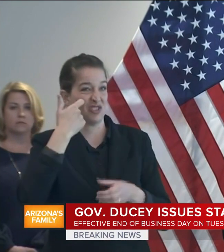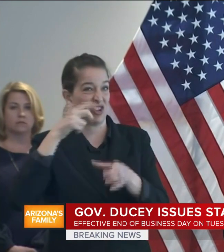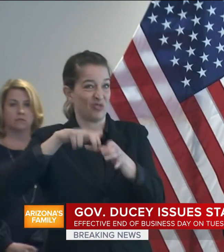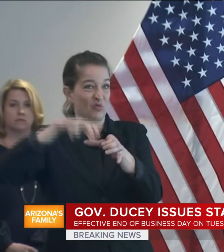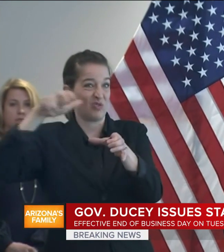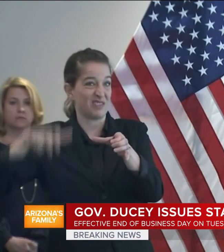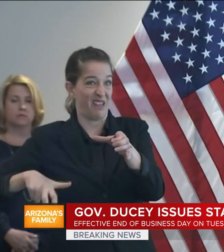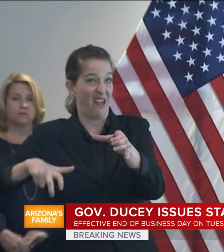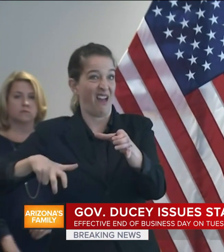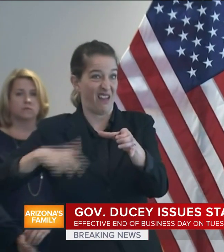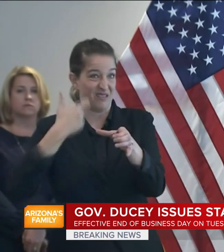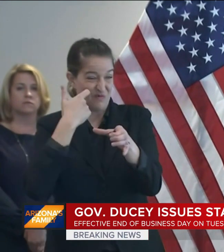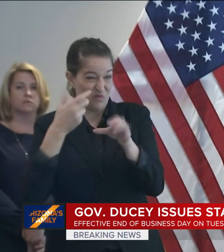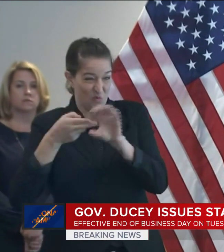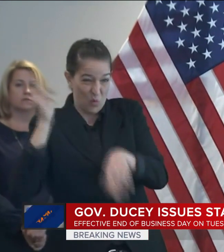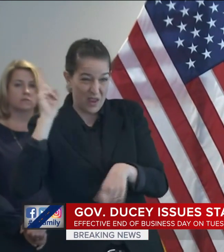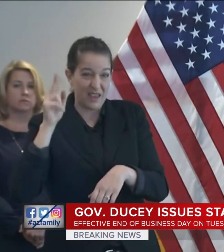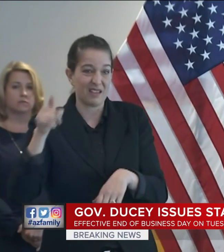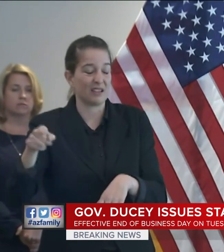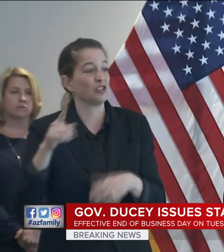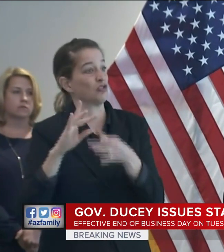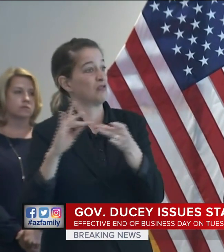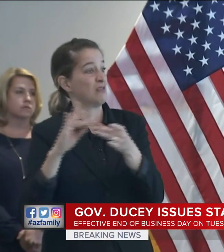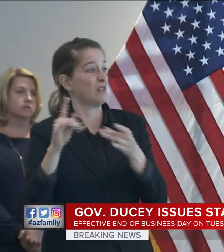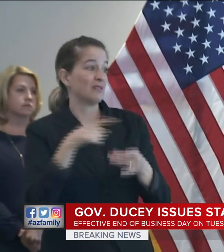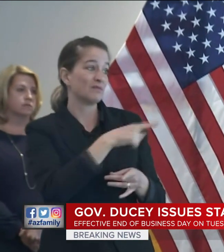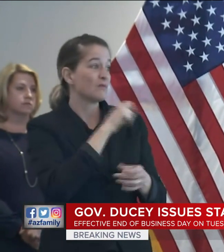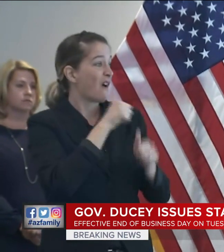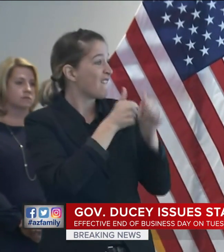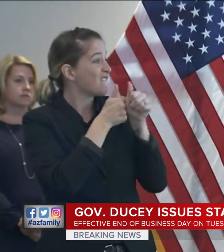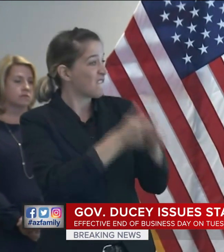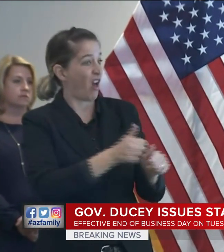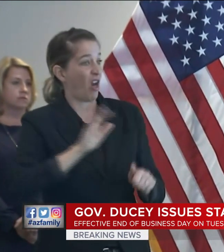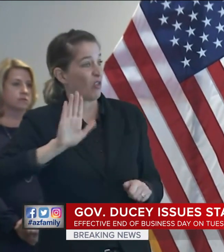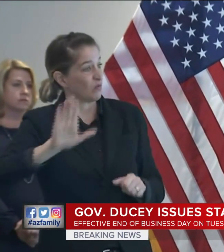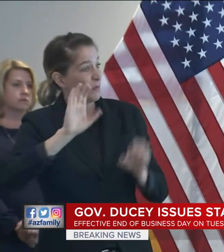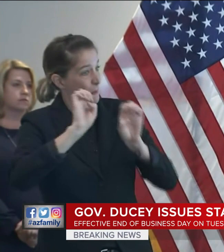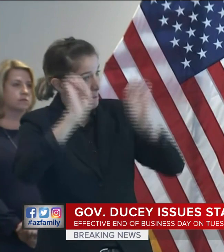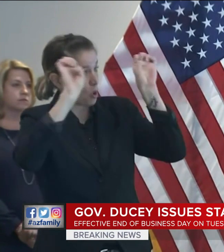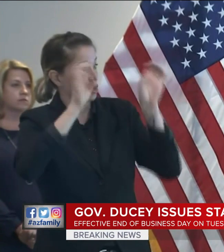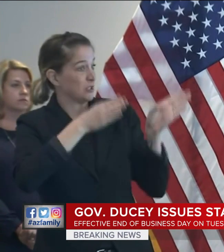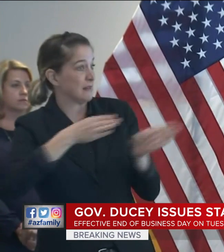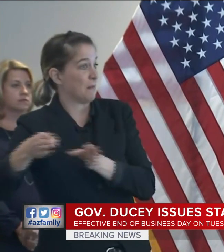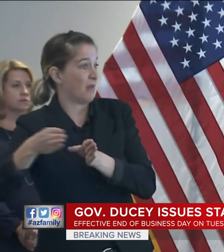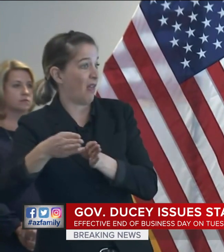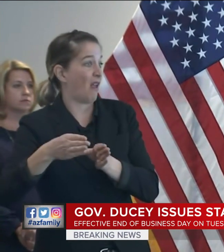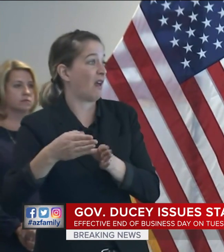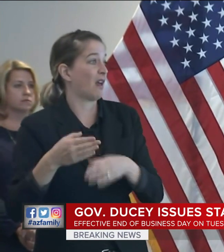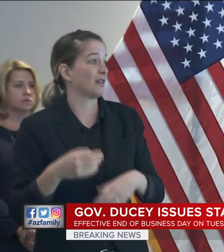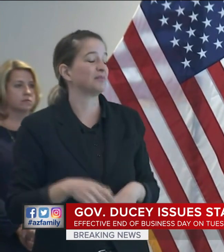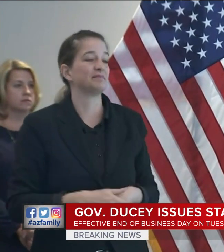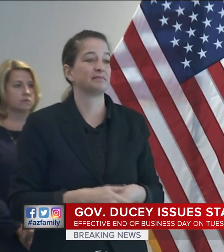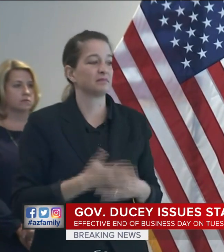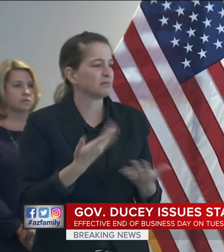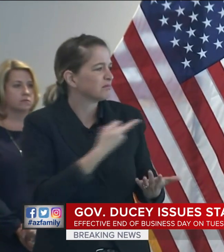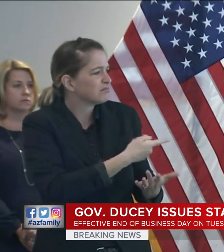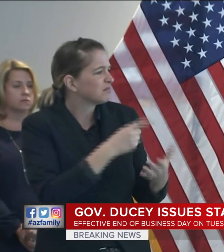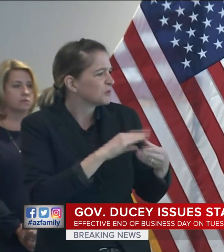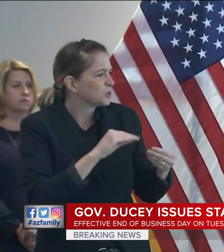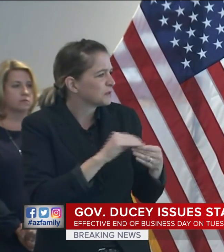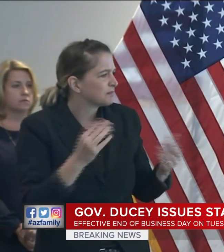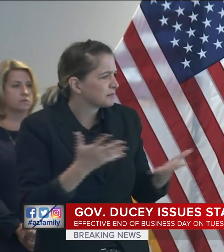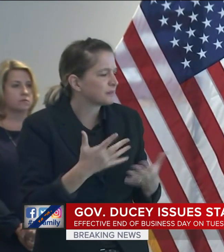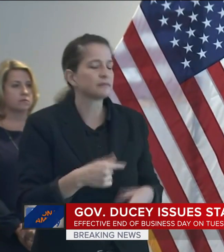plan is, why you're not following it, and, of course, your response to your resignation? So I want to say thank you to Wendy Smith-Reeve for her